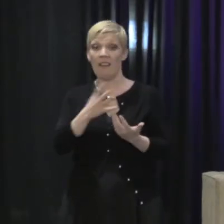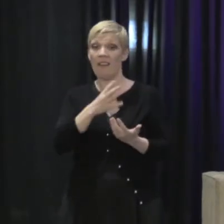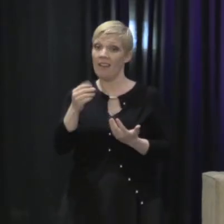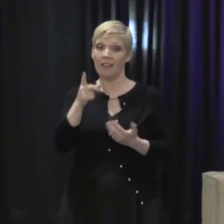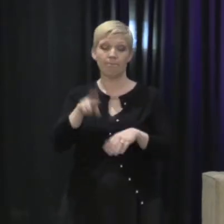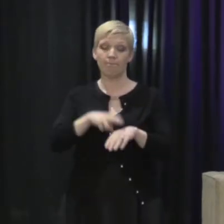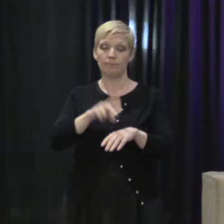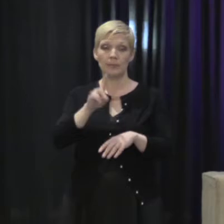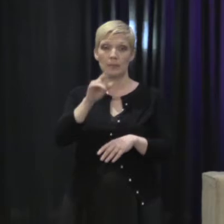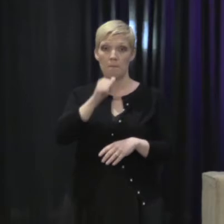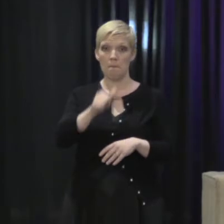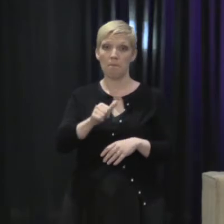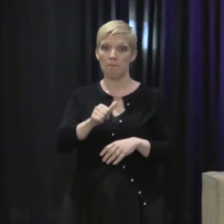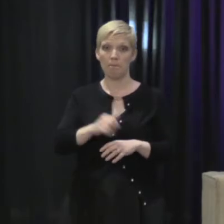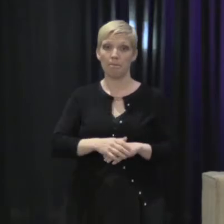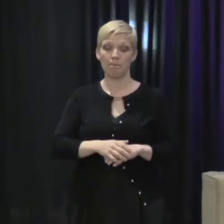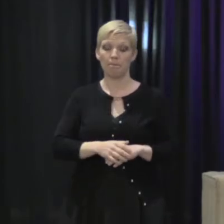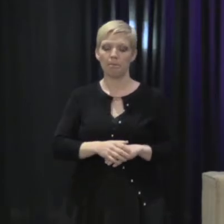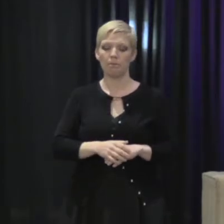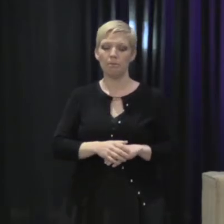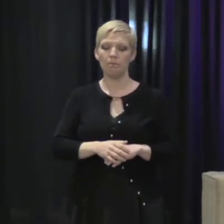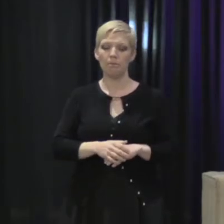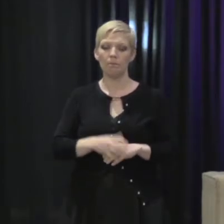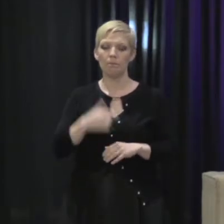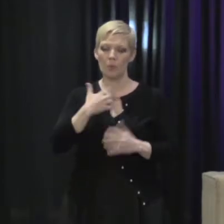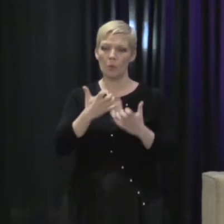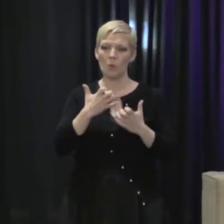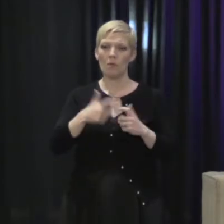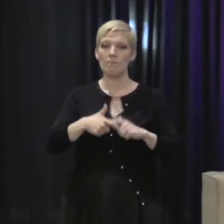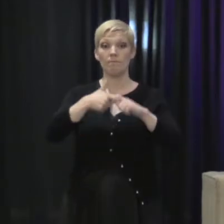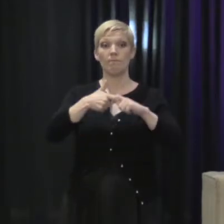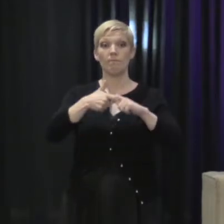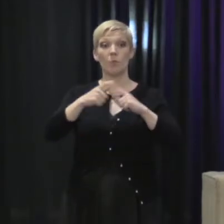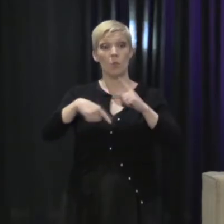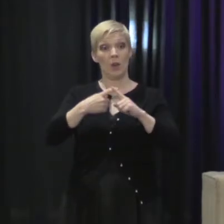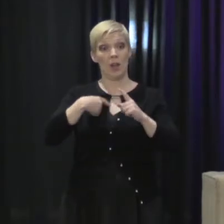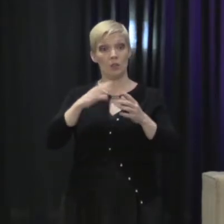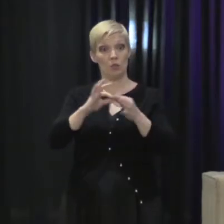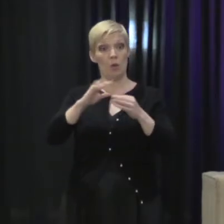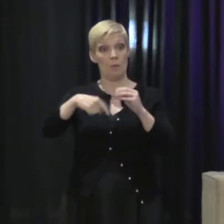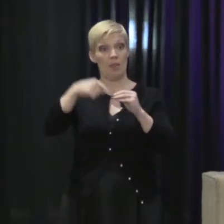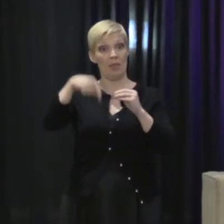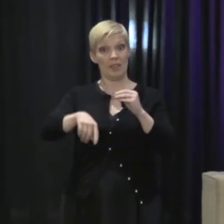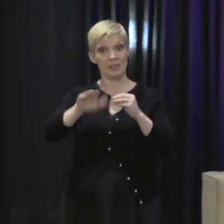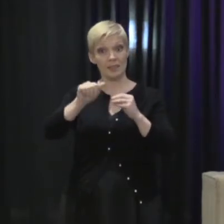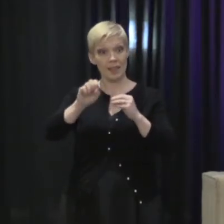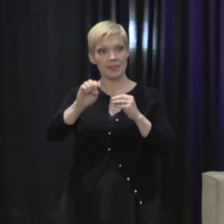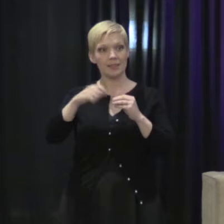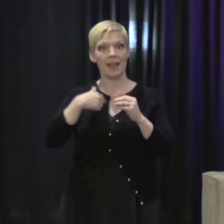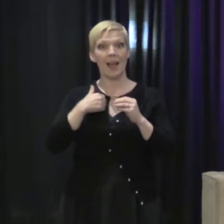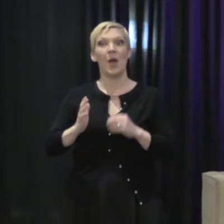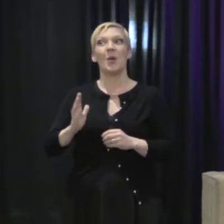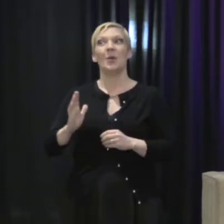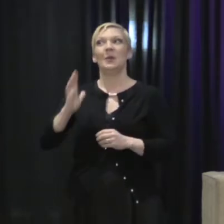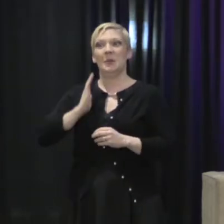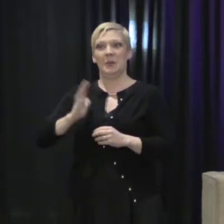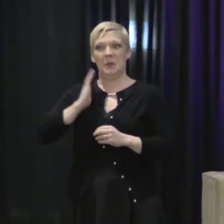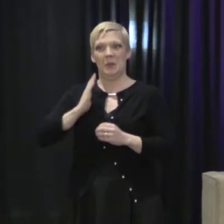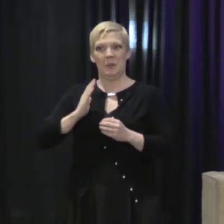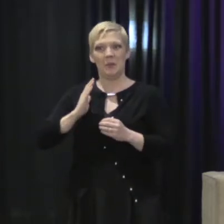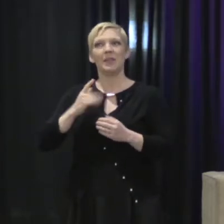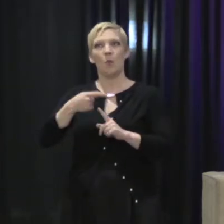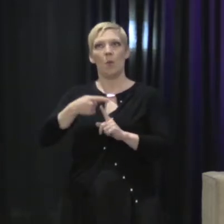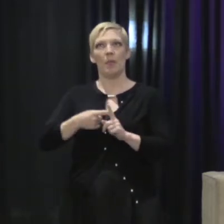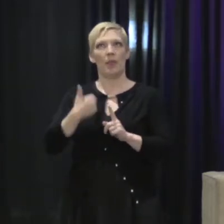I wanted to stop for a moment and mention that usually when I talk about this case, I used to, before a month